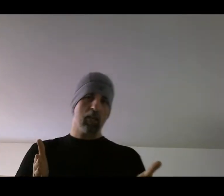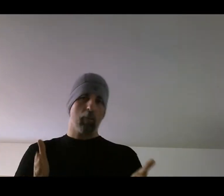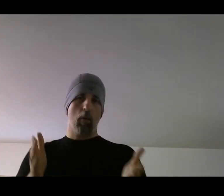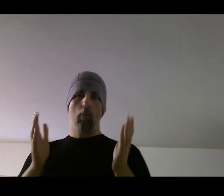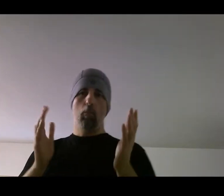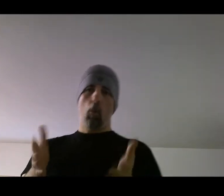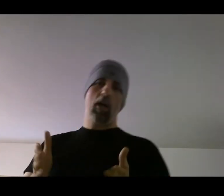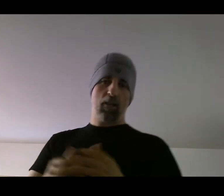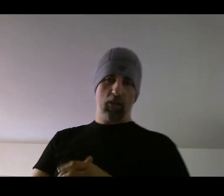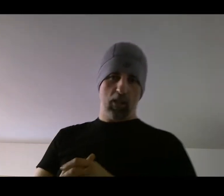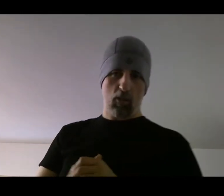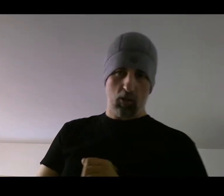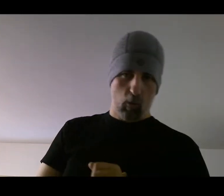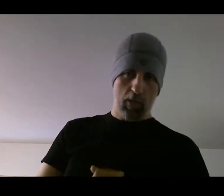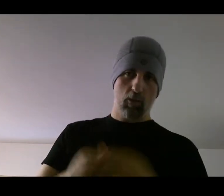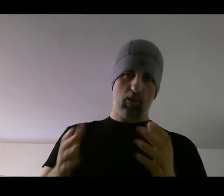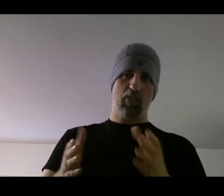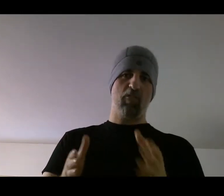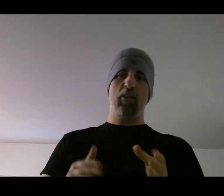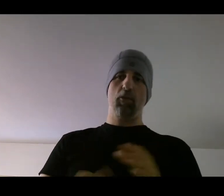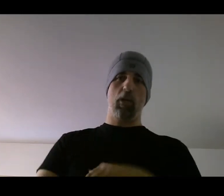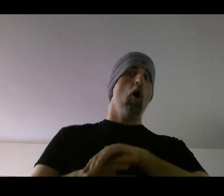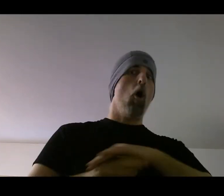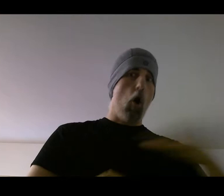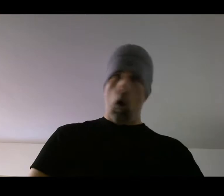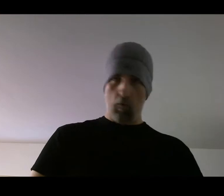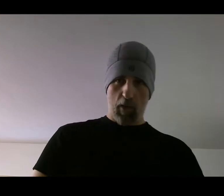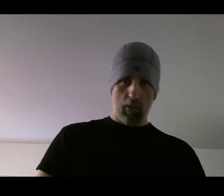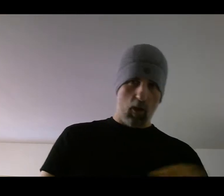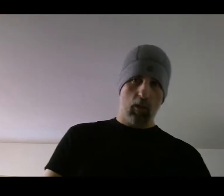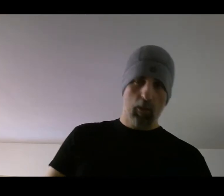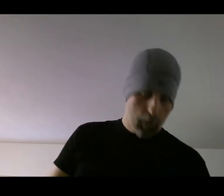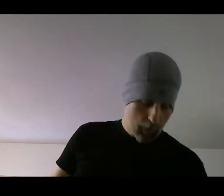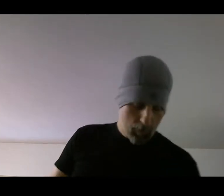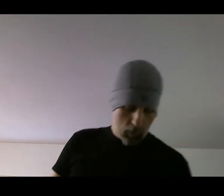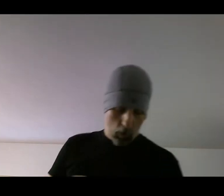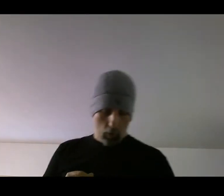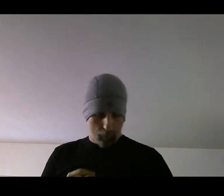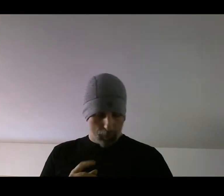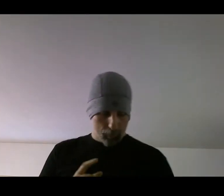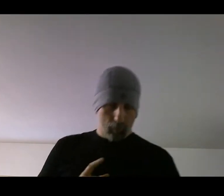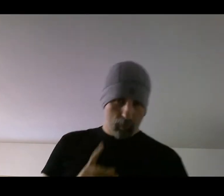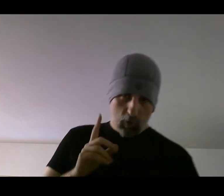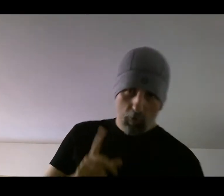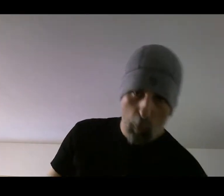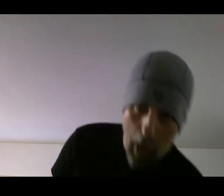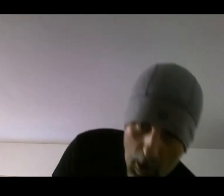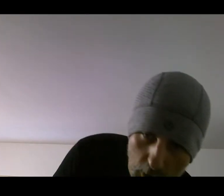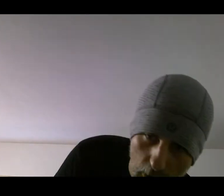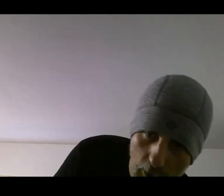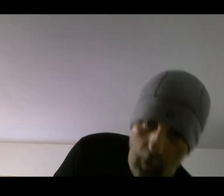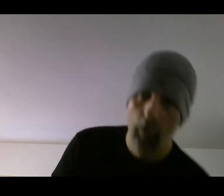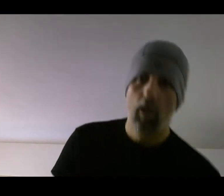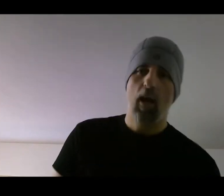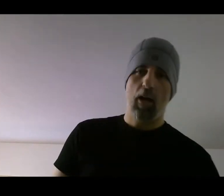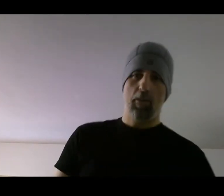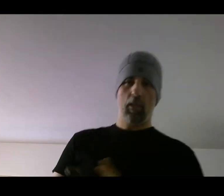more energy. It's also why you don't see a fighter do it all fight long. So for the pounce, I'm thinking